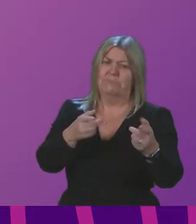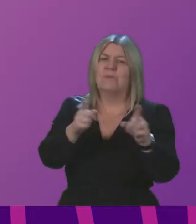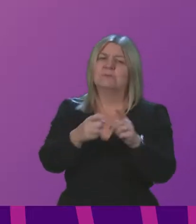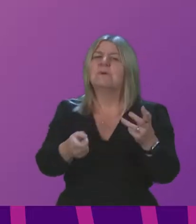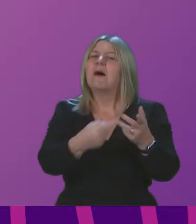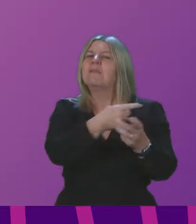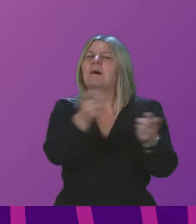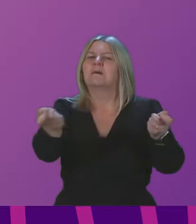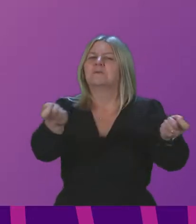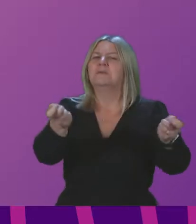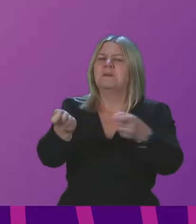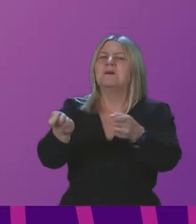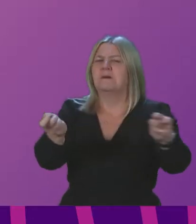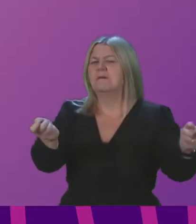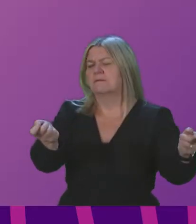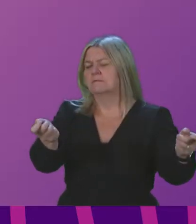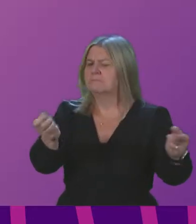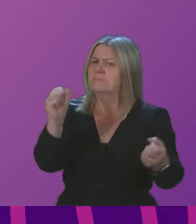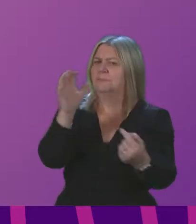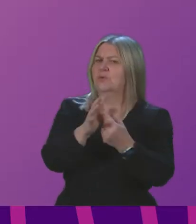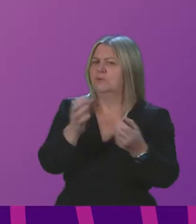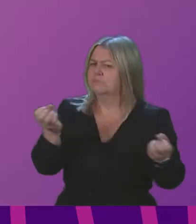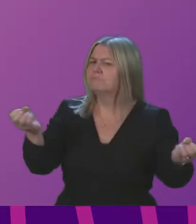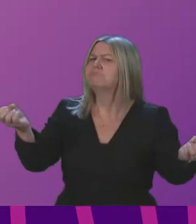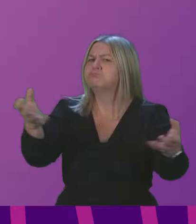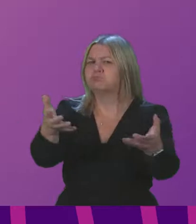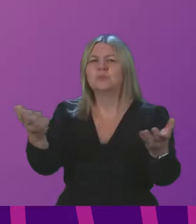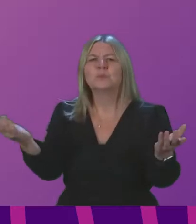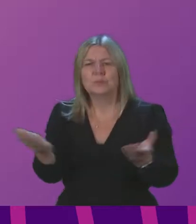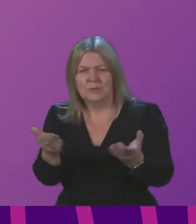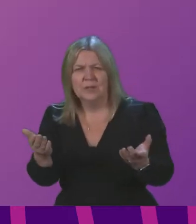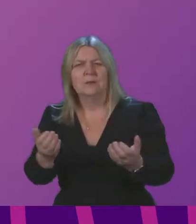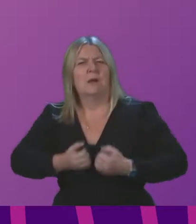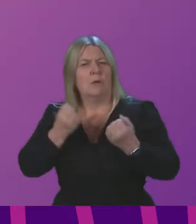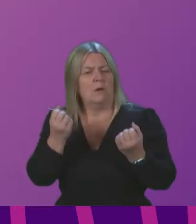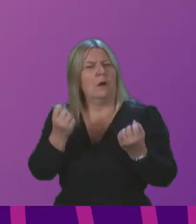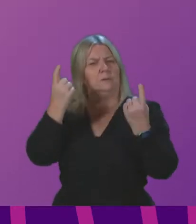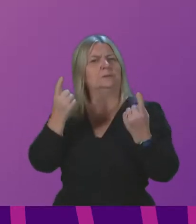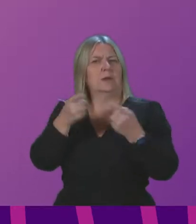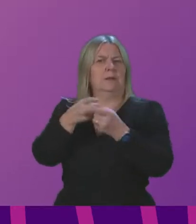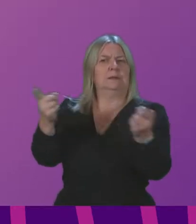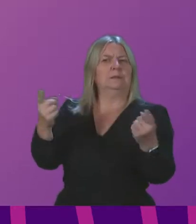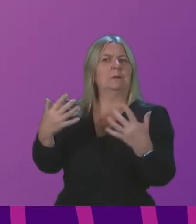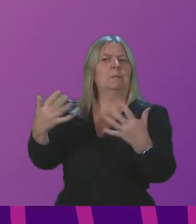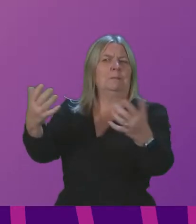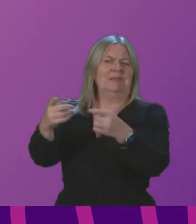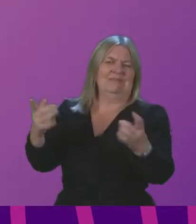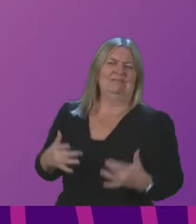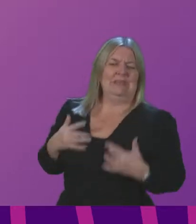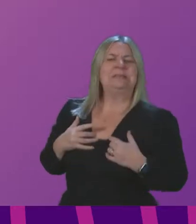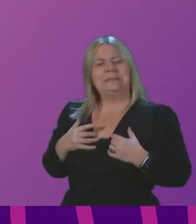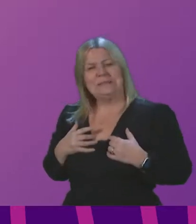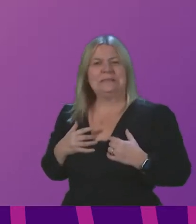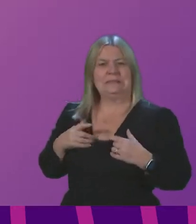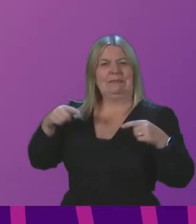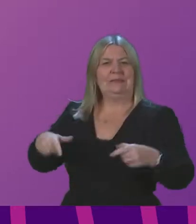All have made some really important contributions to our understanding of how the public we serve are feeling about the current situation. I was